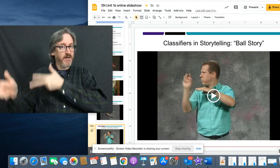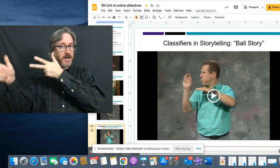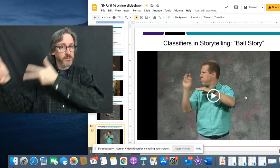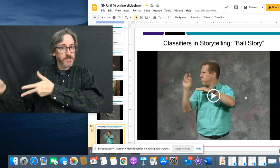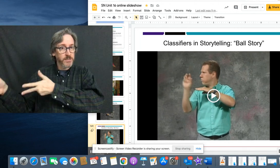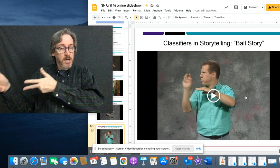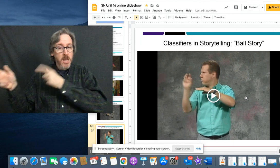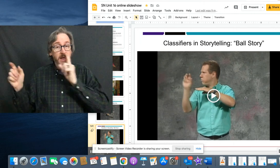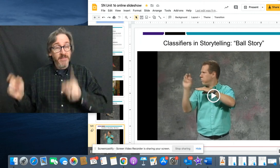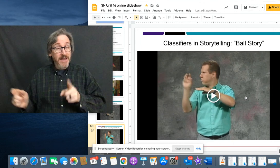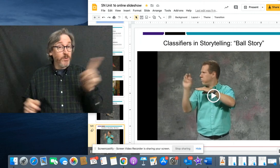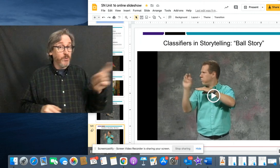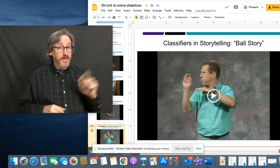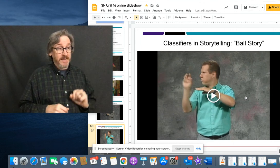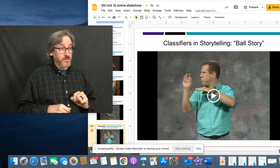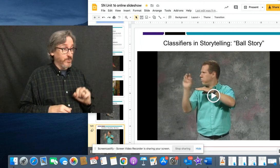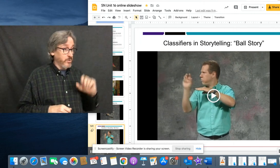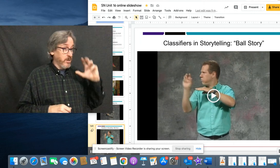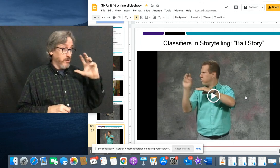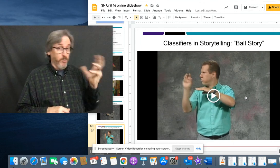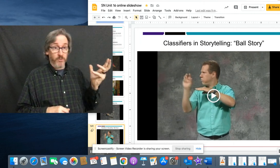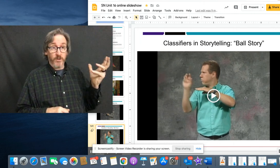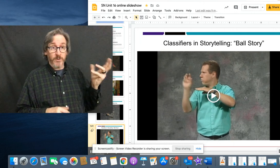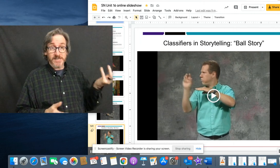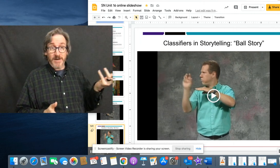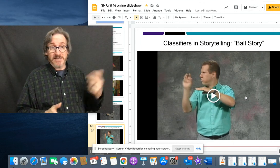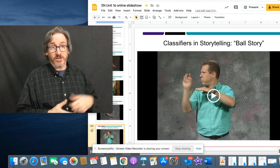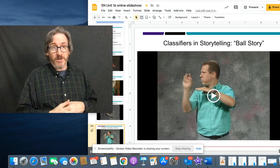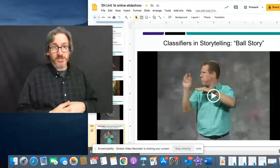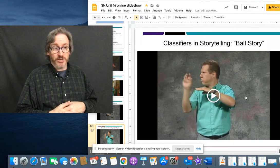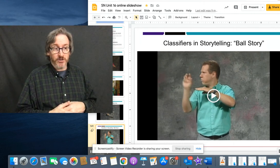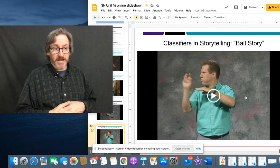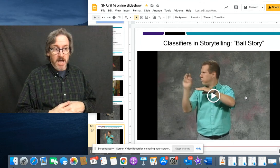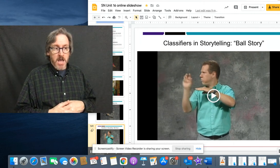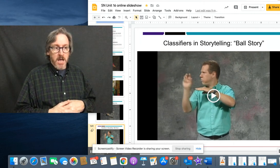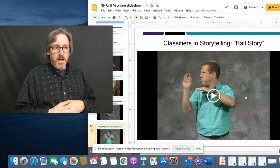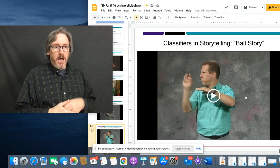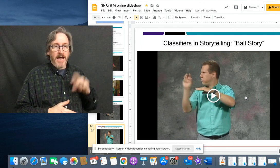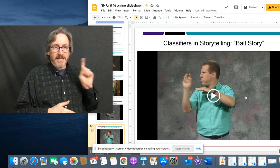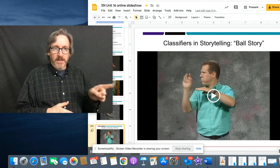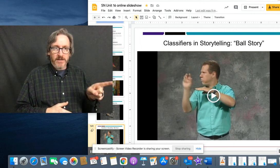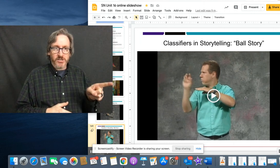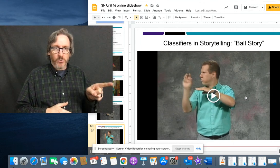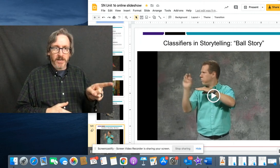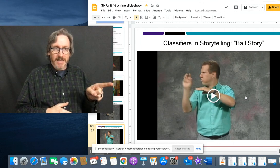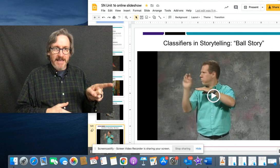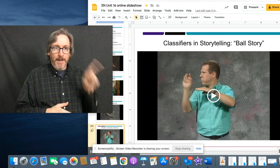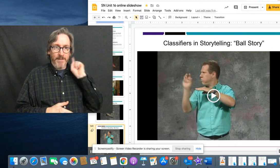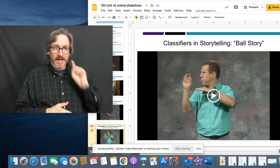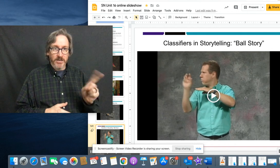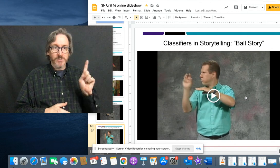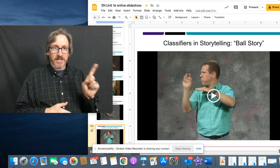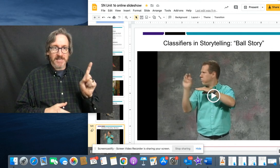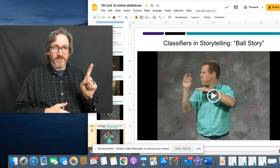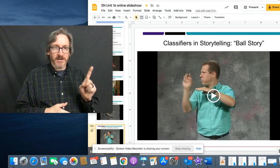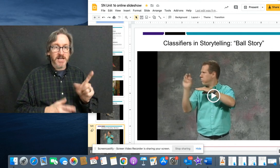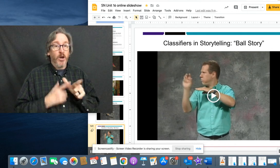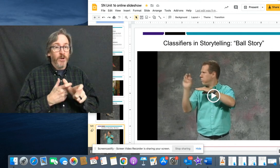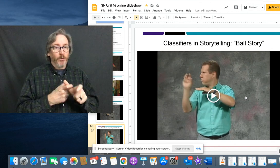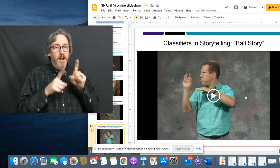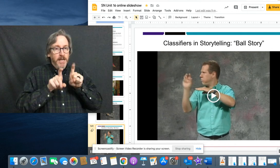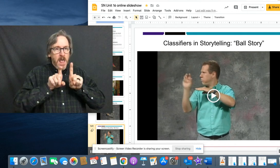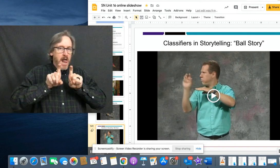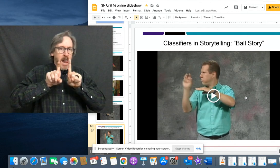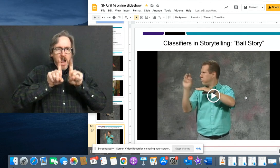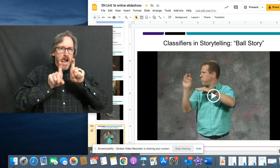classifiers, then when you get to the portfolio, and someone asks a question, you're like, I can tell a story like that, but I can use classifiers.